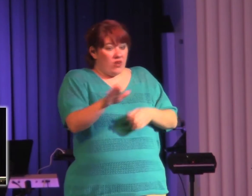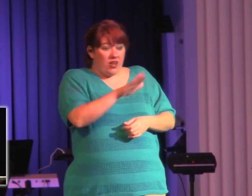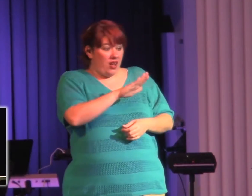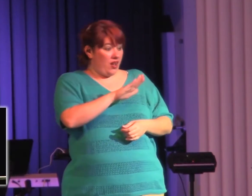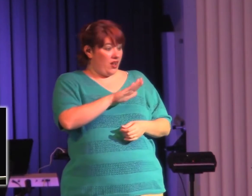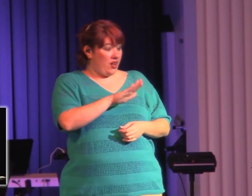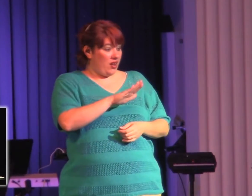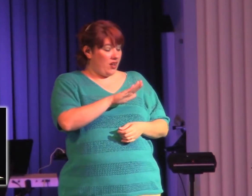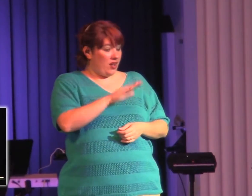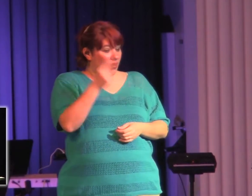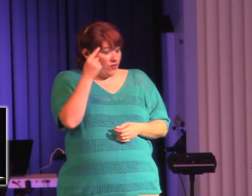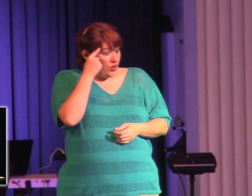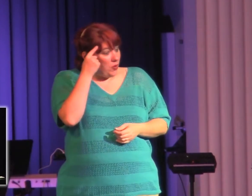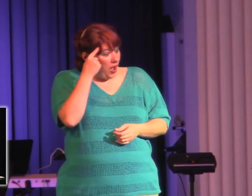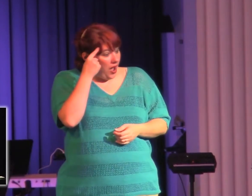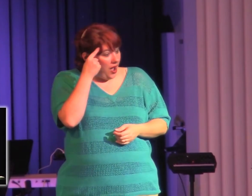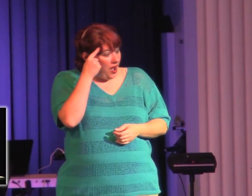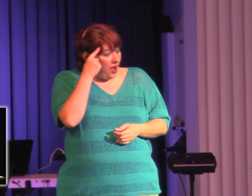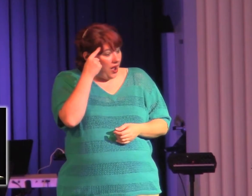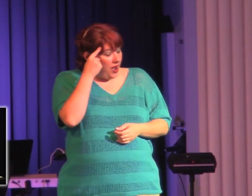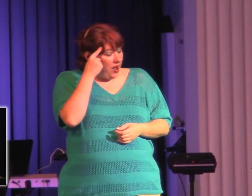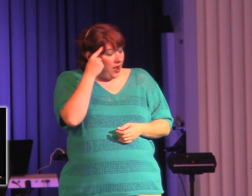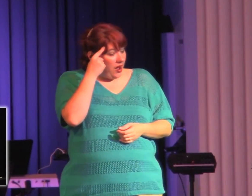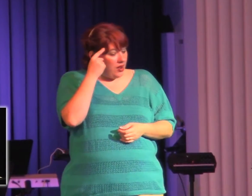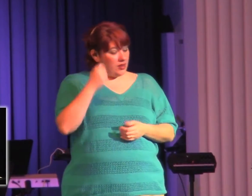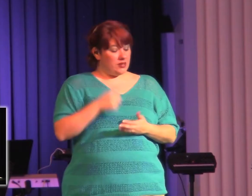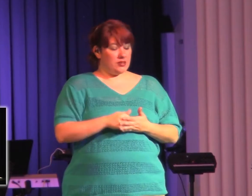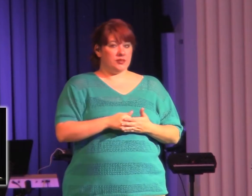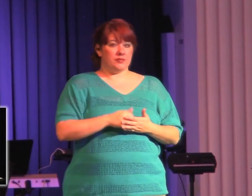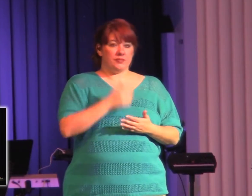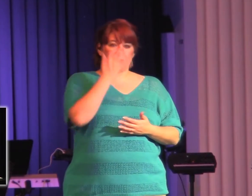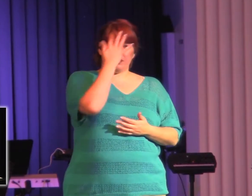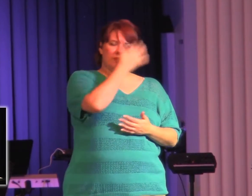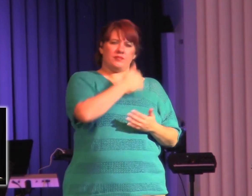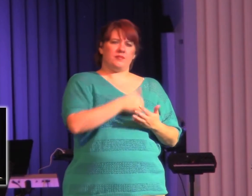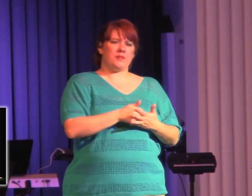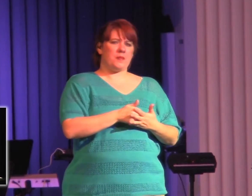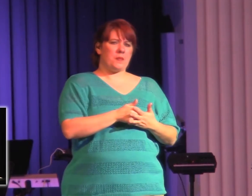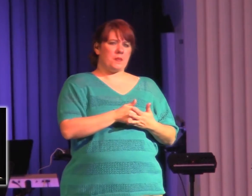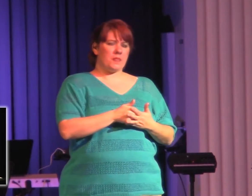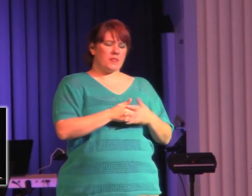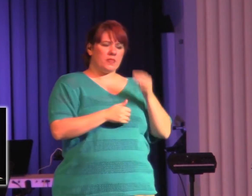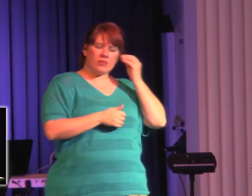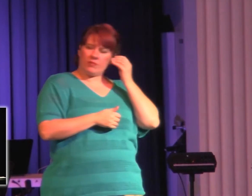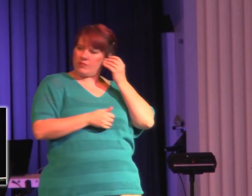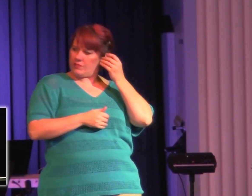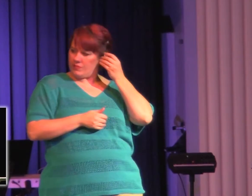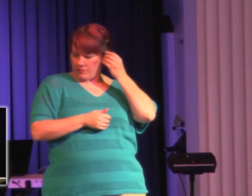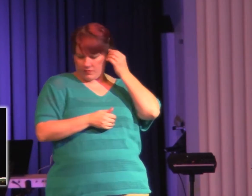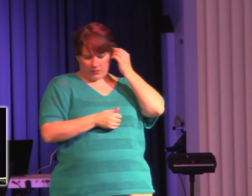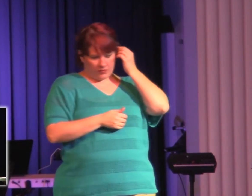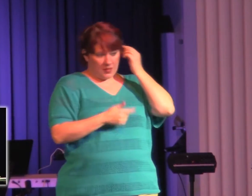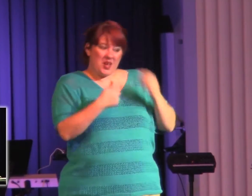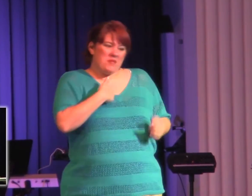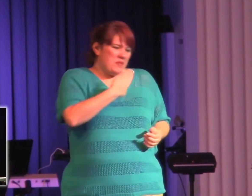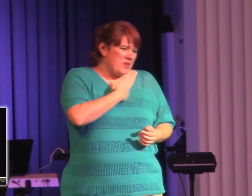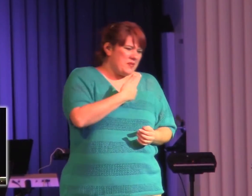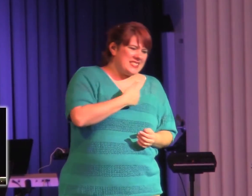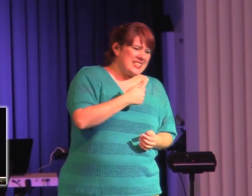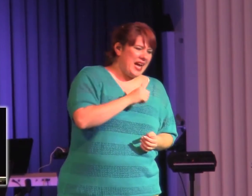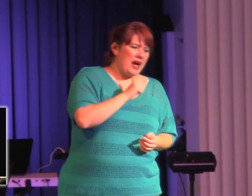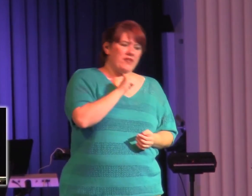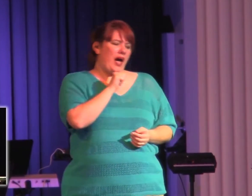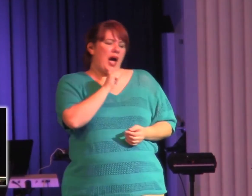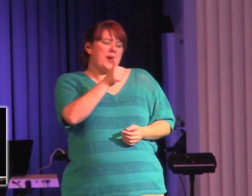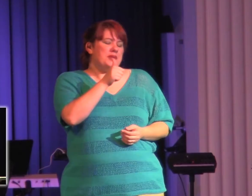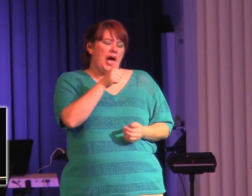do. I'm not the sharpest cookie. You see, I can't even get the pencil thing right. But, you know, I'm not the brightest pencil in the